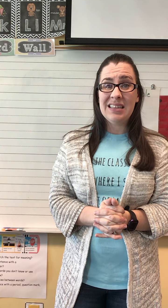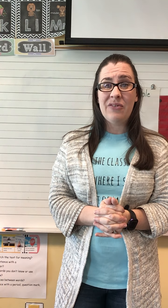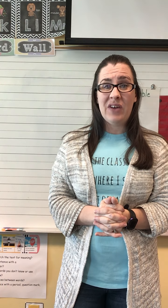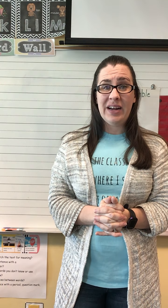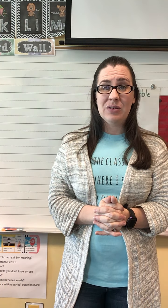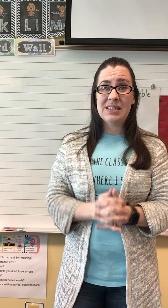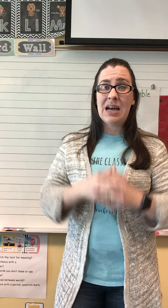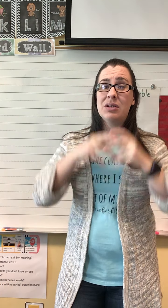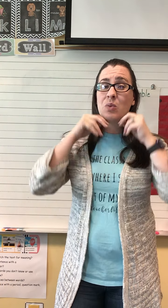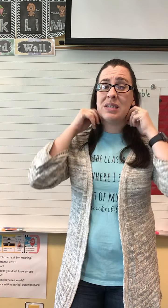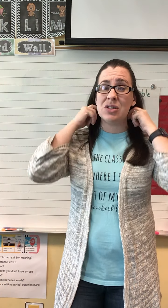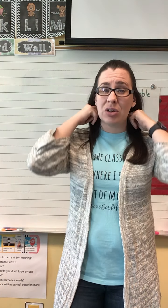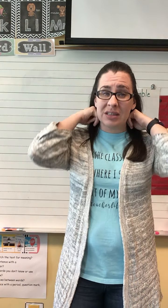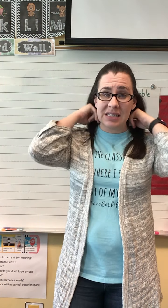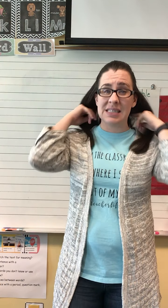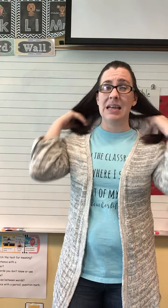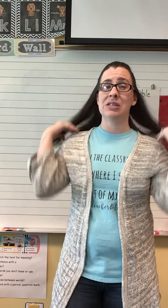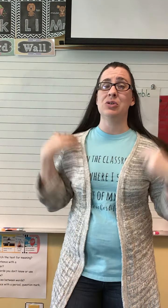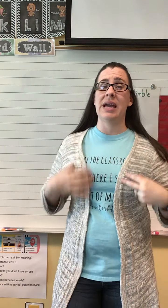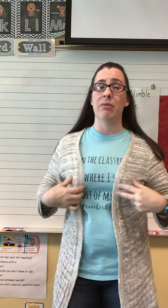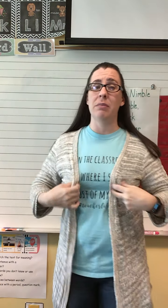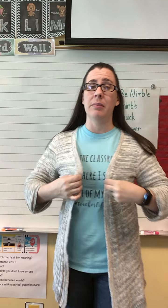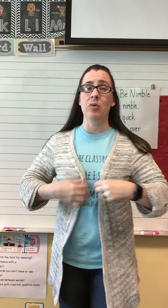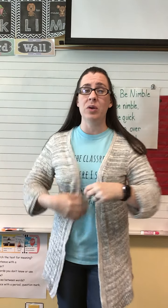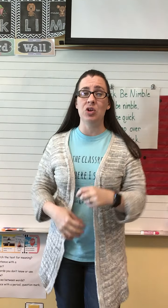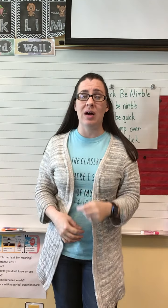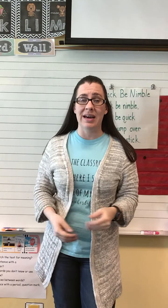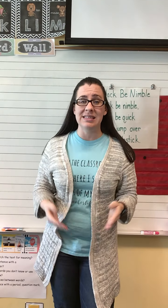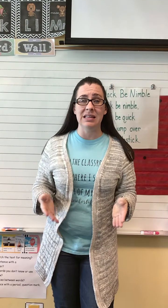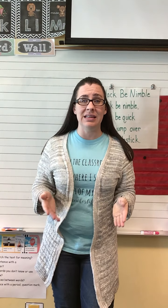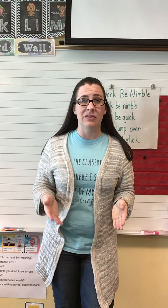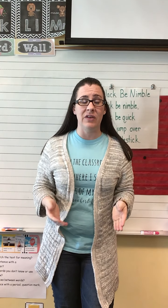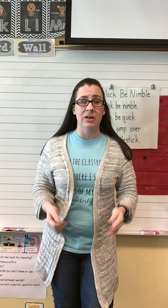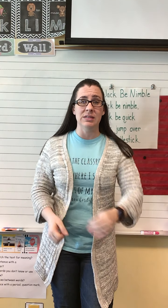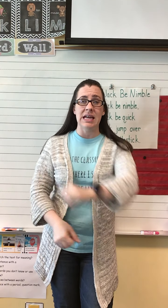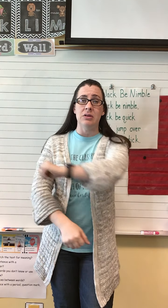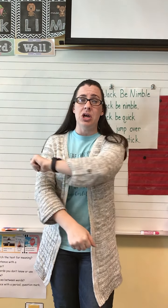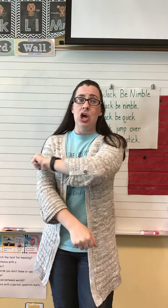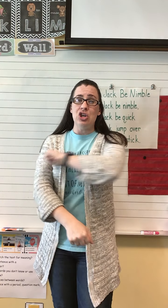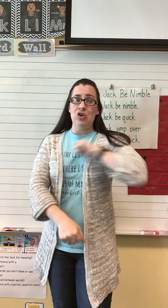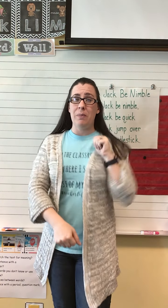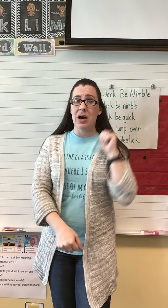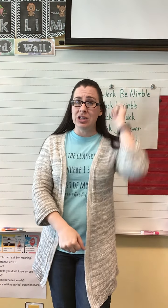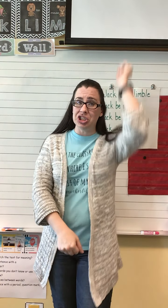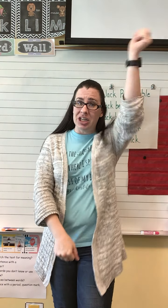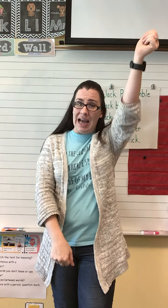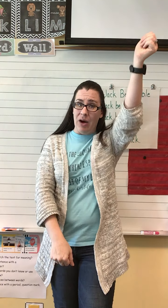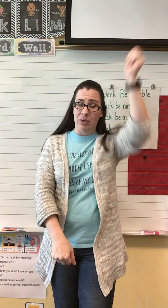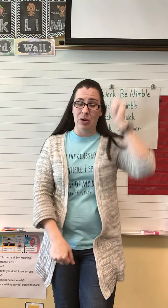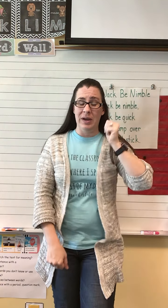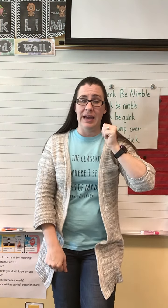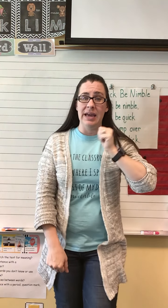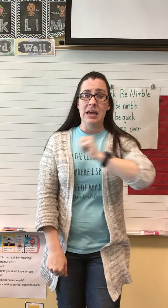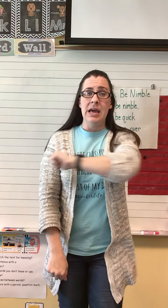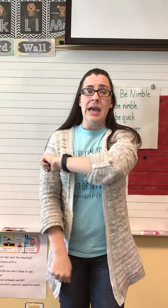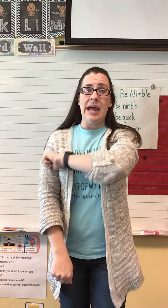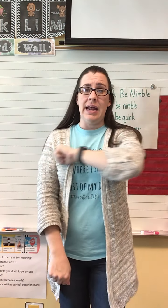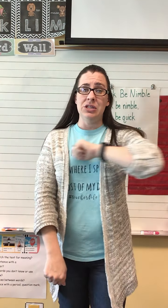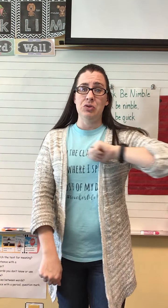the final sound. And we started this yesterday. Remember, when you isolate the final sound, you punch it out, okay? And as you